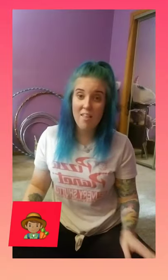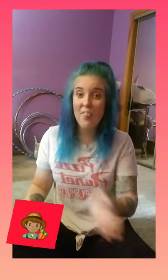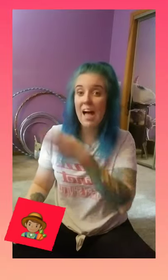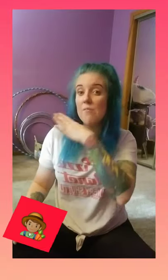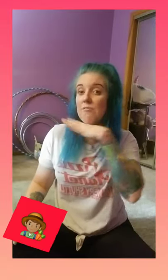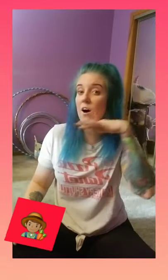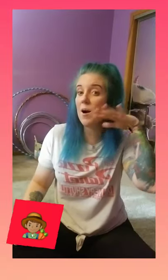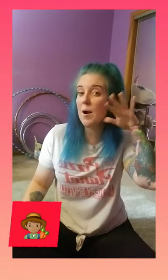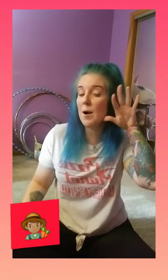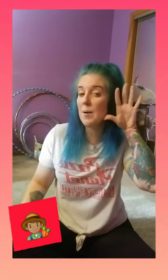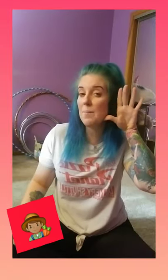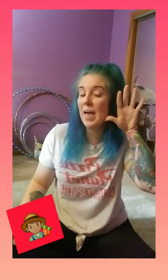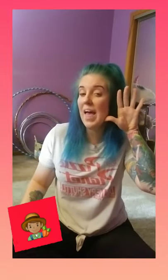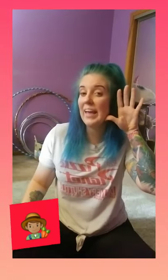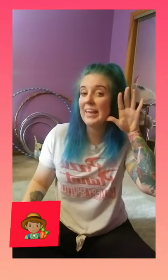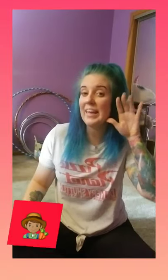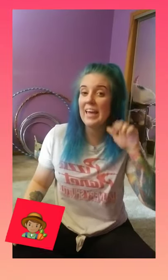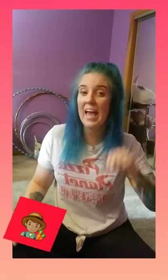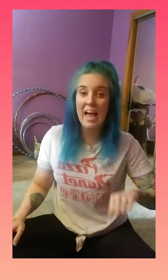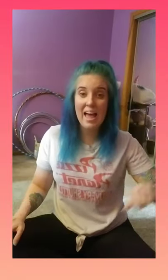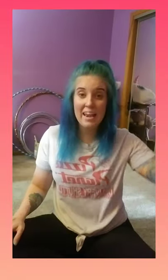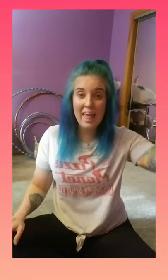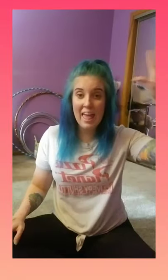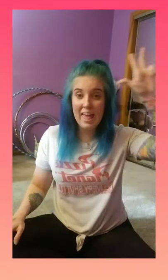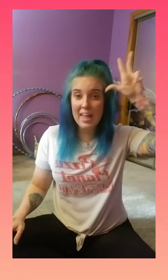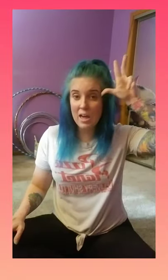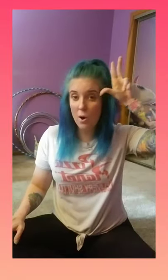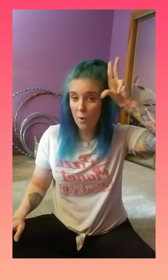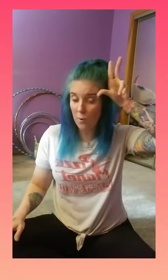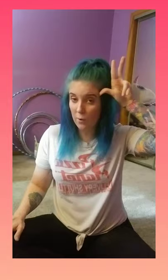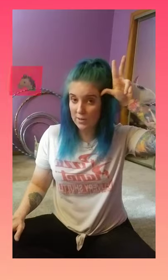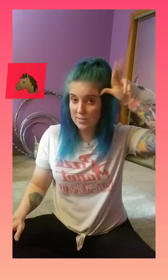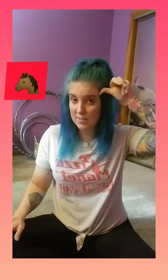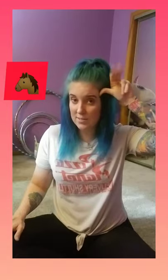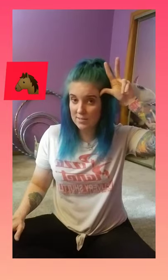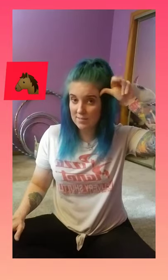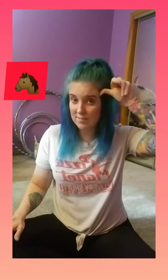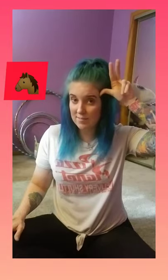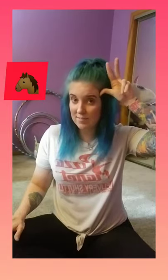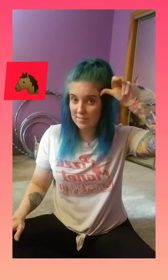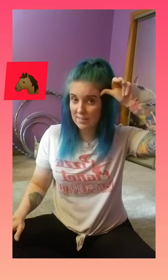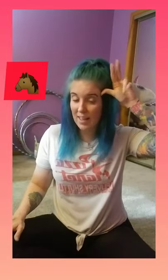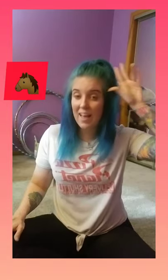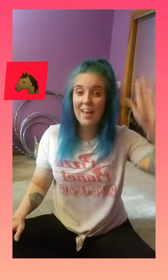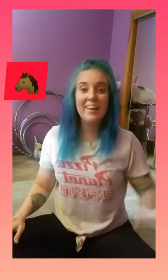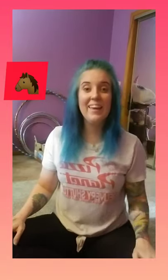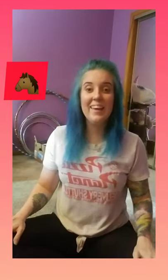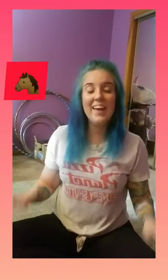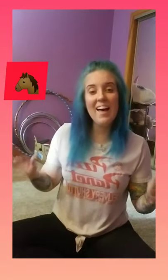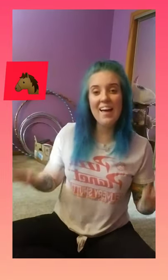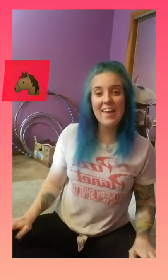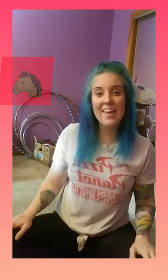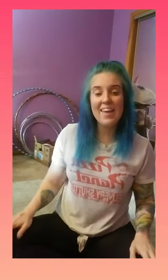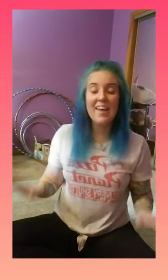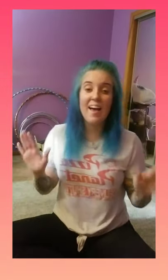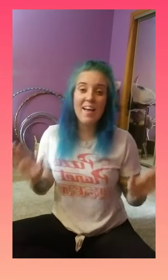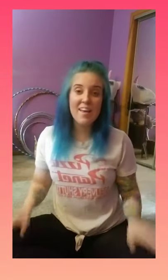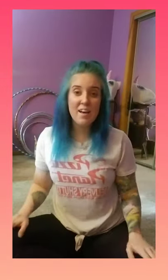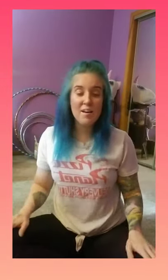that farm he had a horse. E-I-E-I-O.